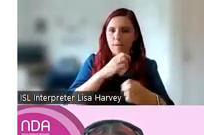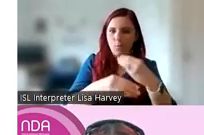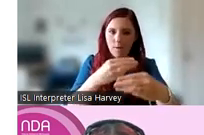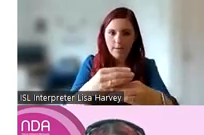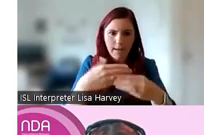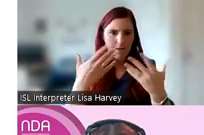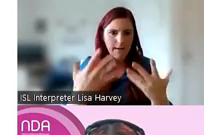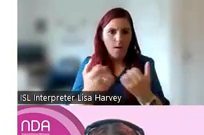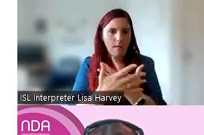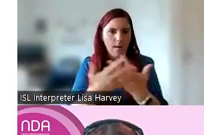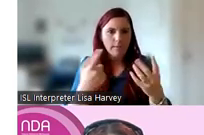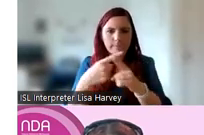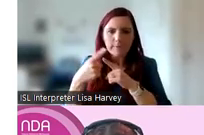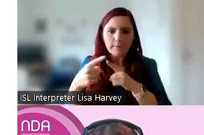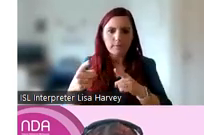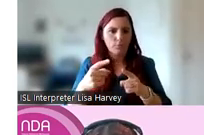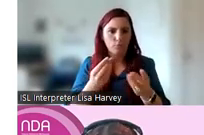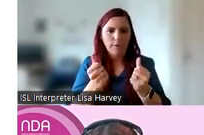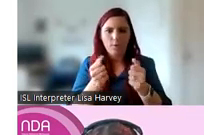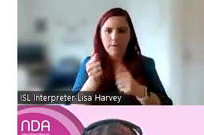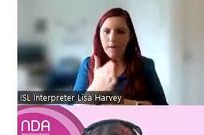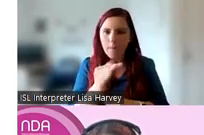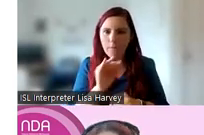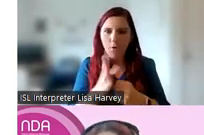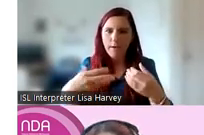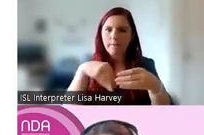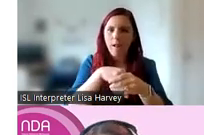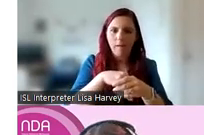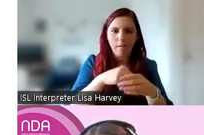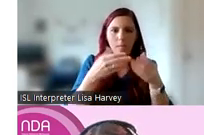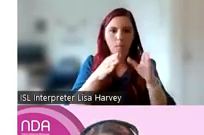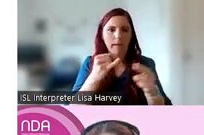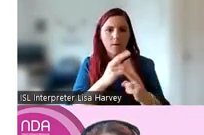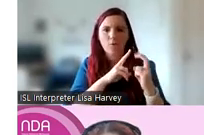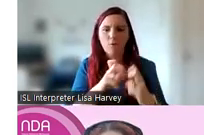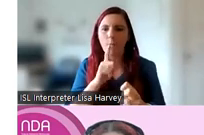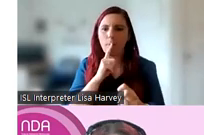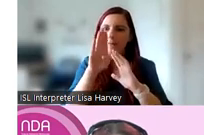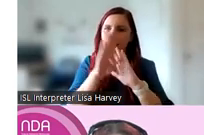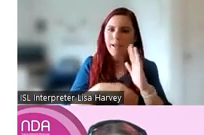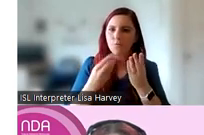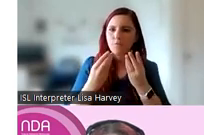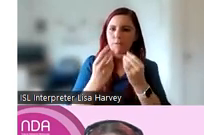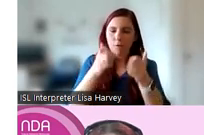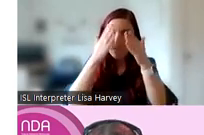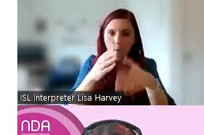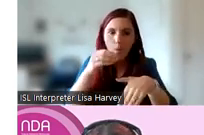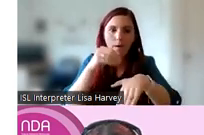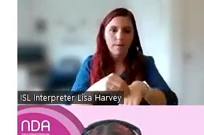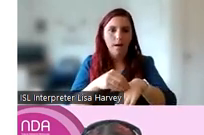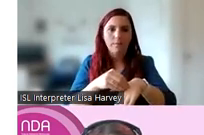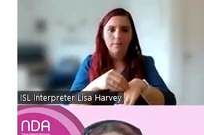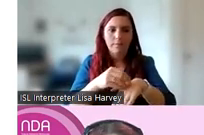lots of very good resources available for involving members of the public in research, but there are fewer resources that focus specifically on involving disabled